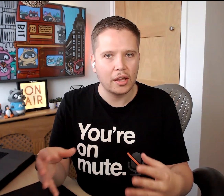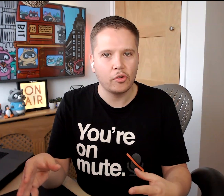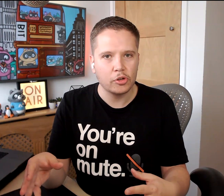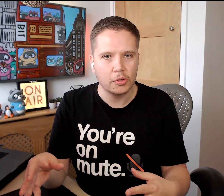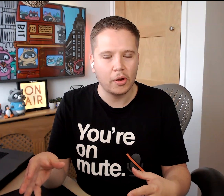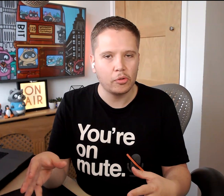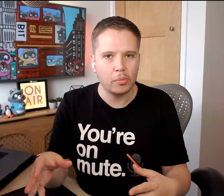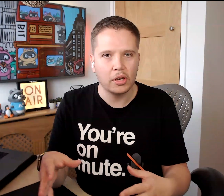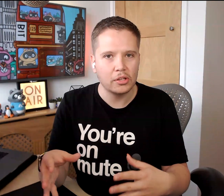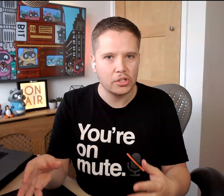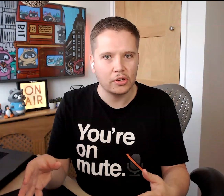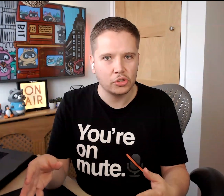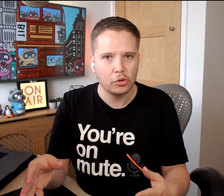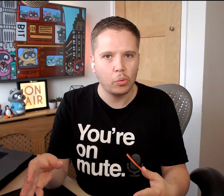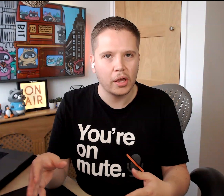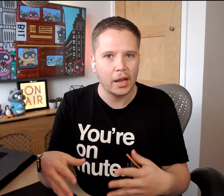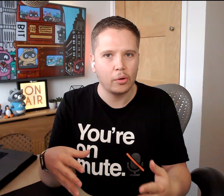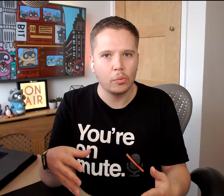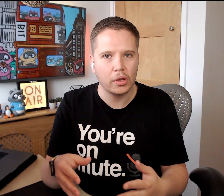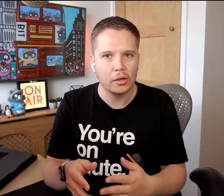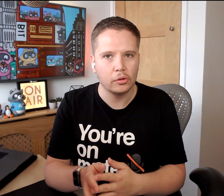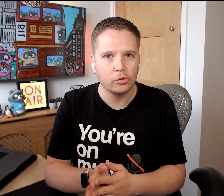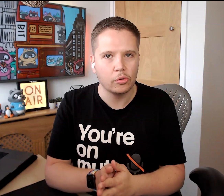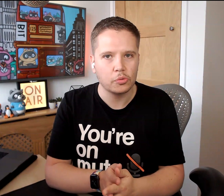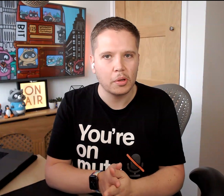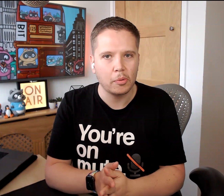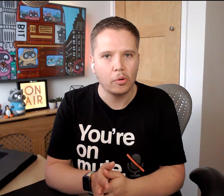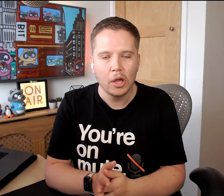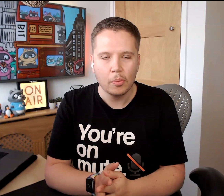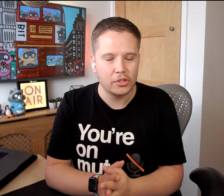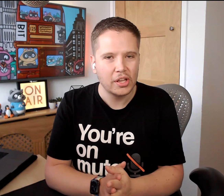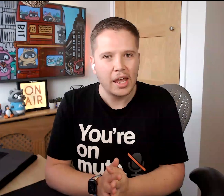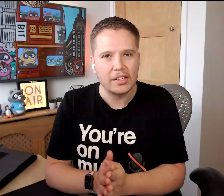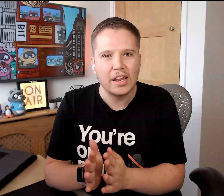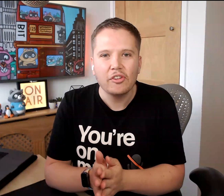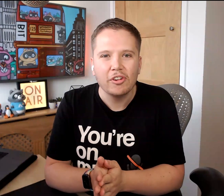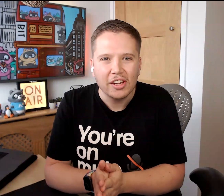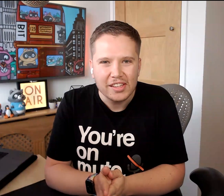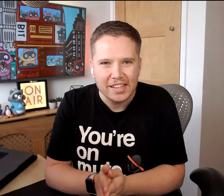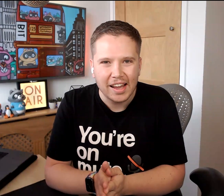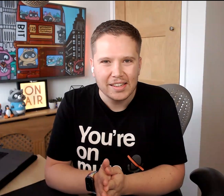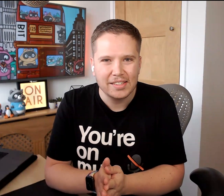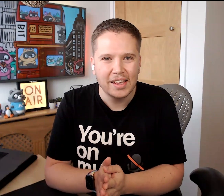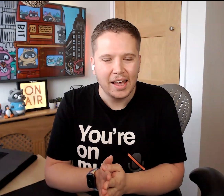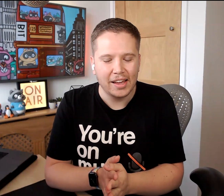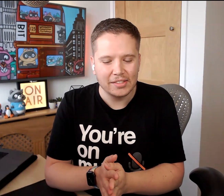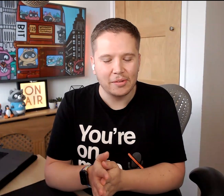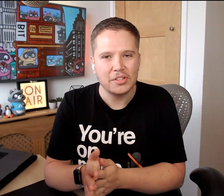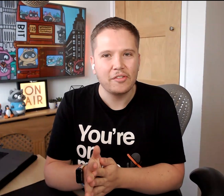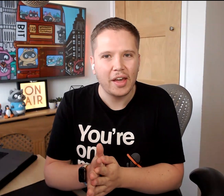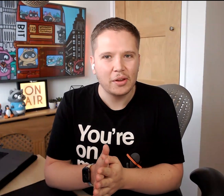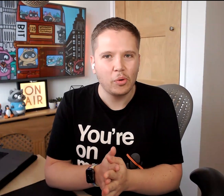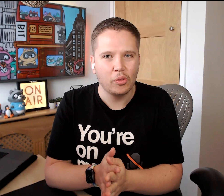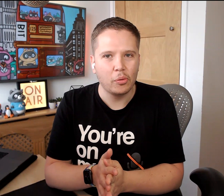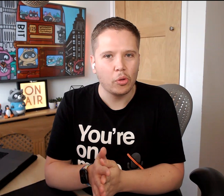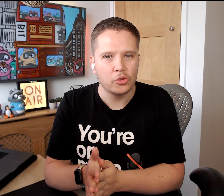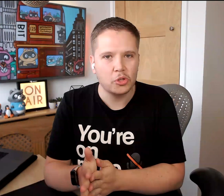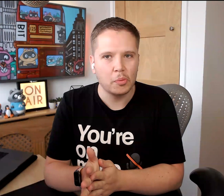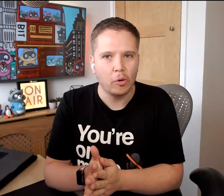diverse about them in an intersectional way? And how can we include those people? But it's, it's never an easy ask. And I would say for anyone that wants to be more